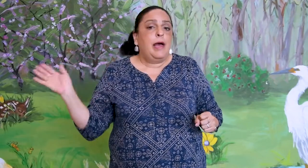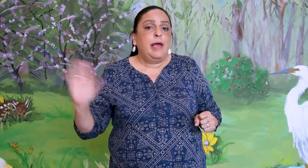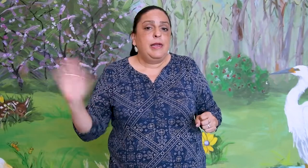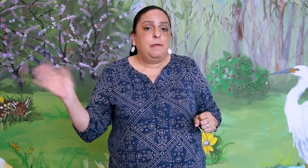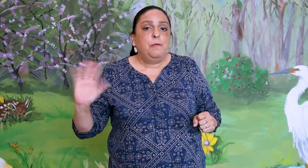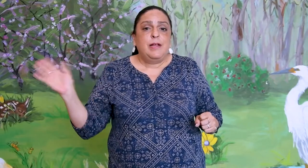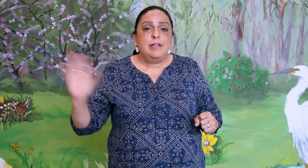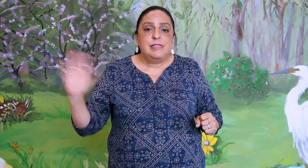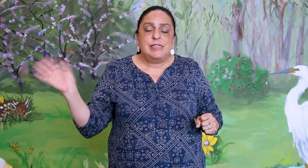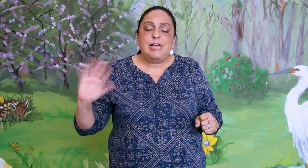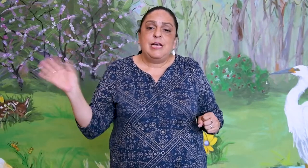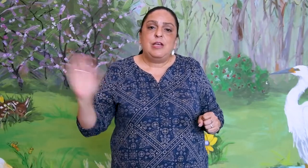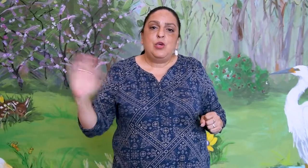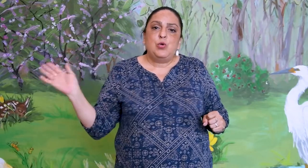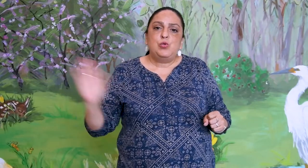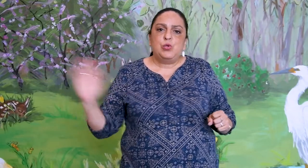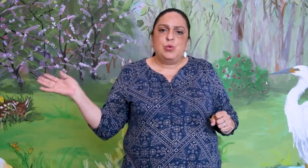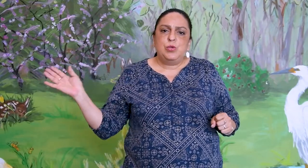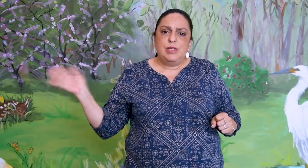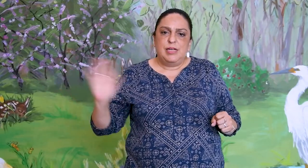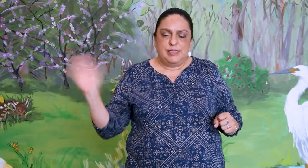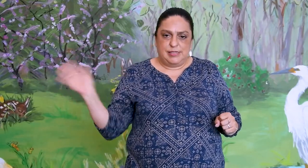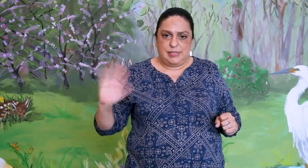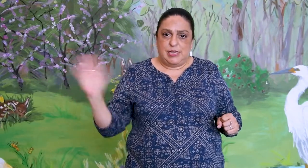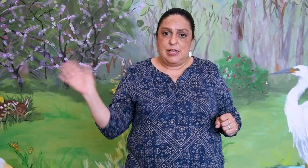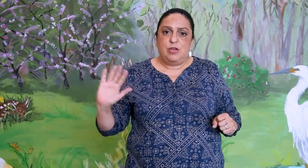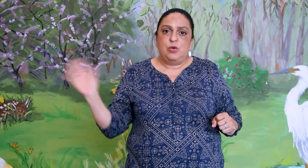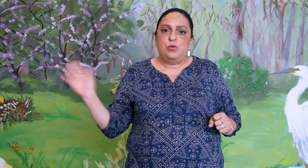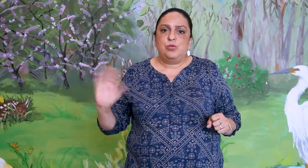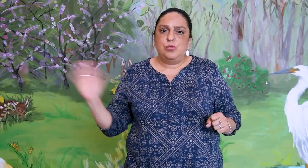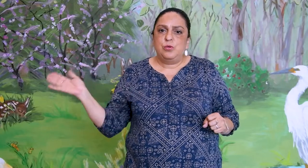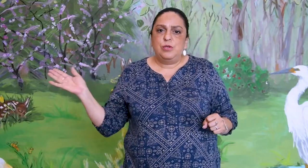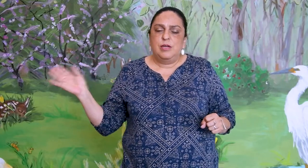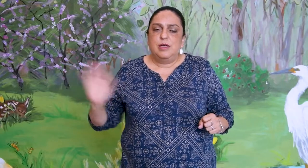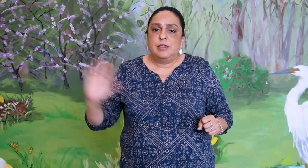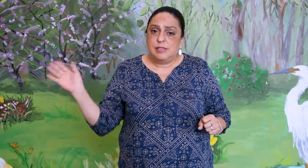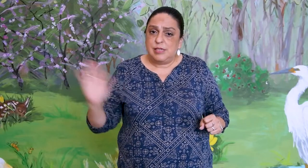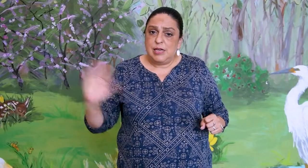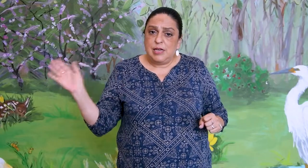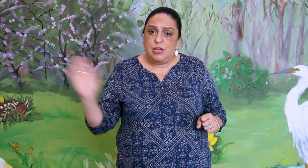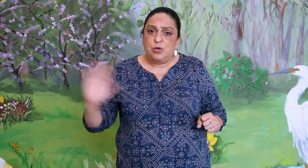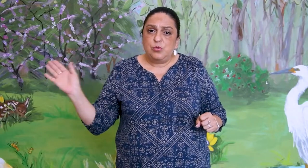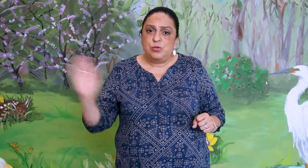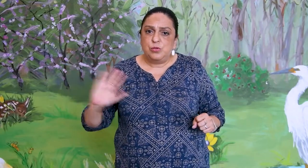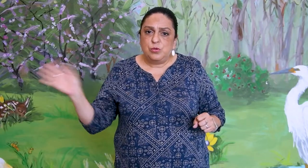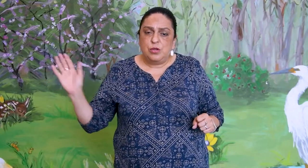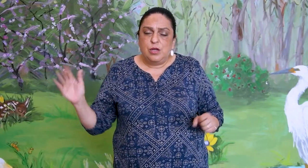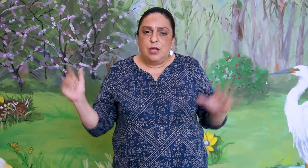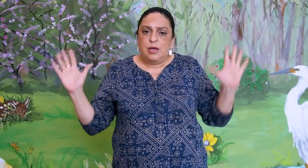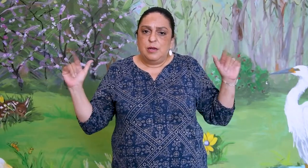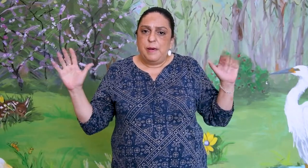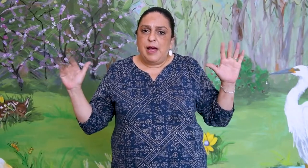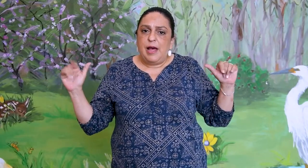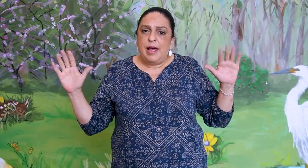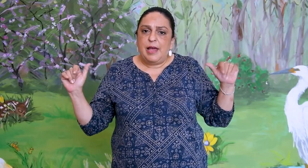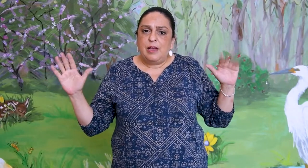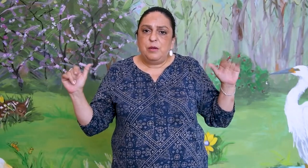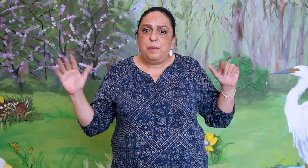We'll see you soon. See you soon. See you soon. Goodbye, goodbye.